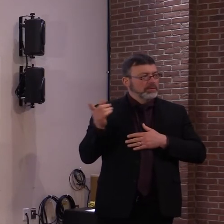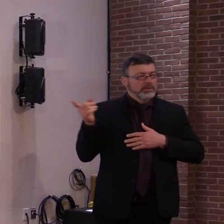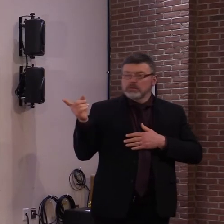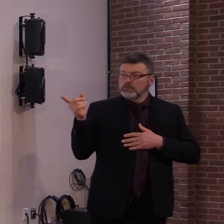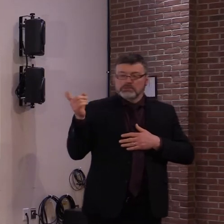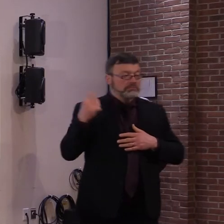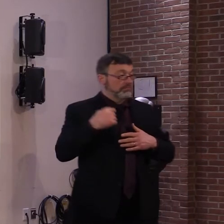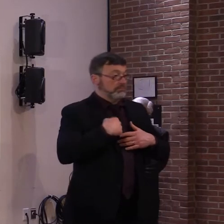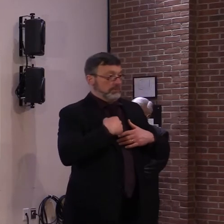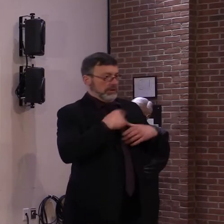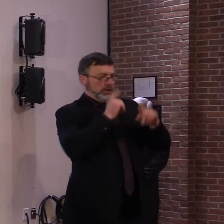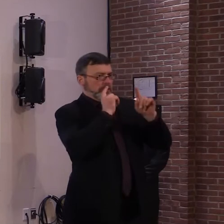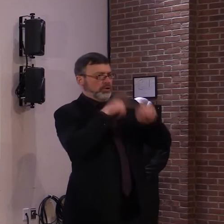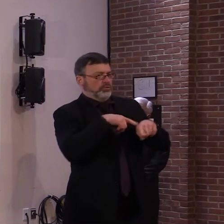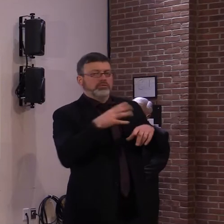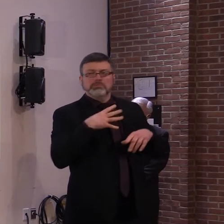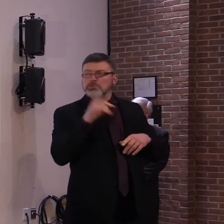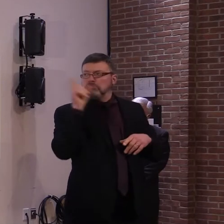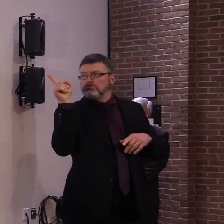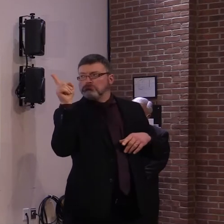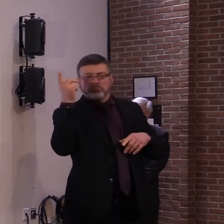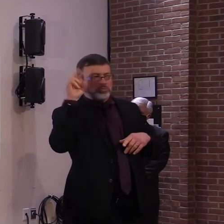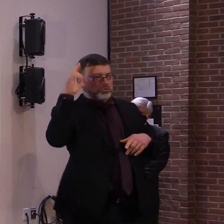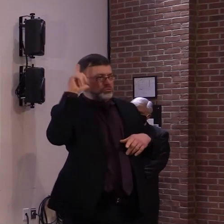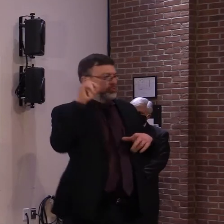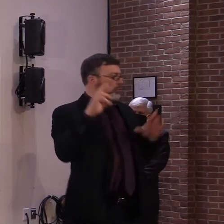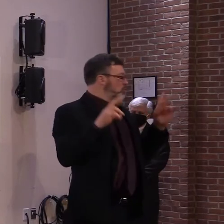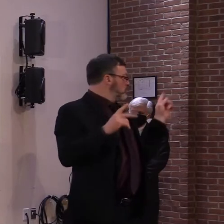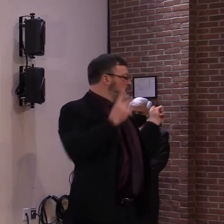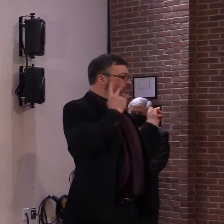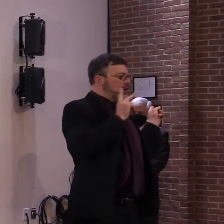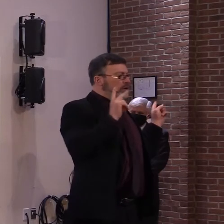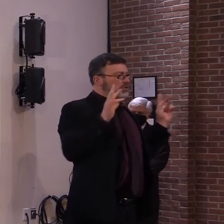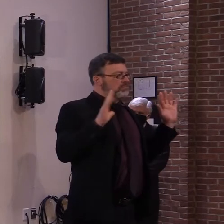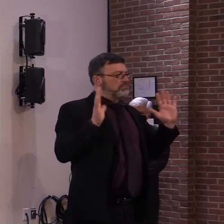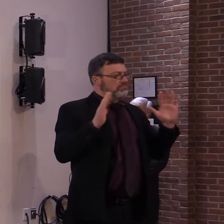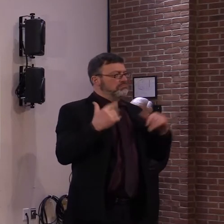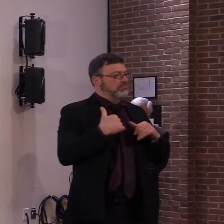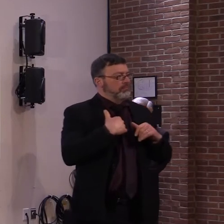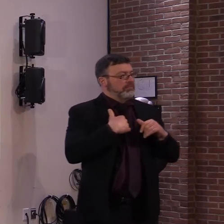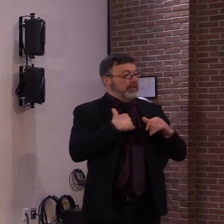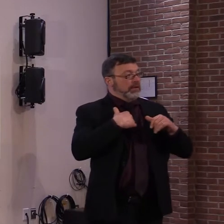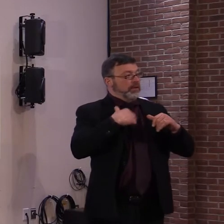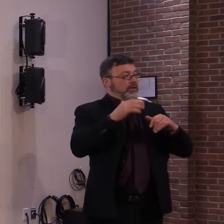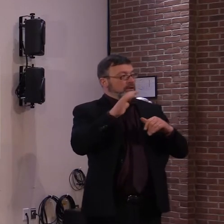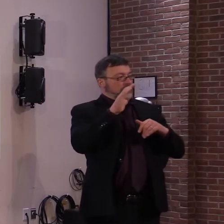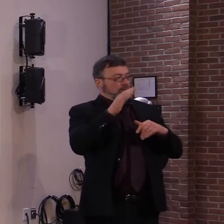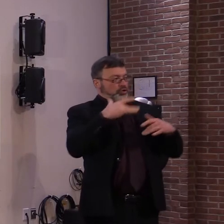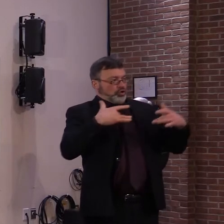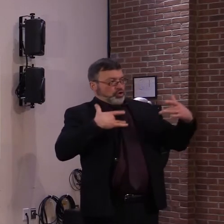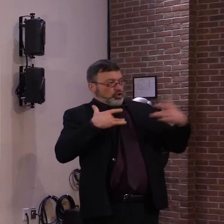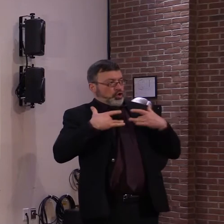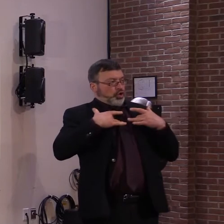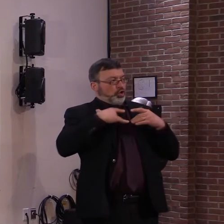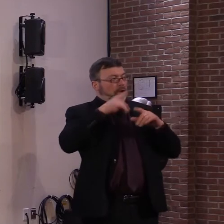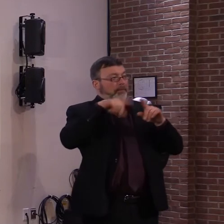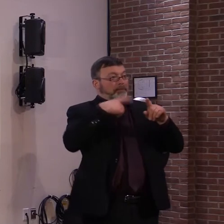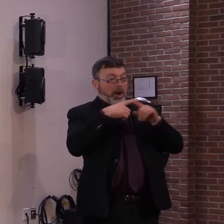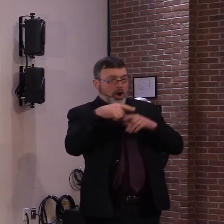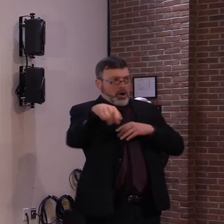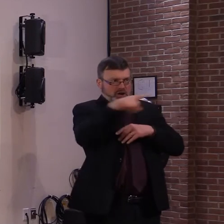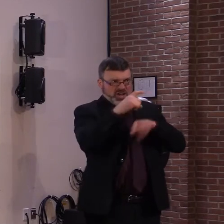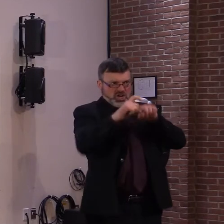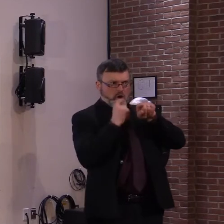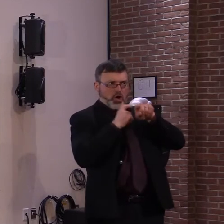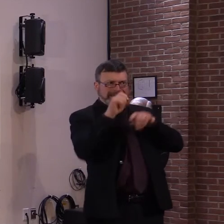concerned about call volume. Um, that's why we would, we would like everyone, uh, to, uh, go online if possible.